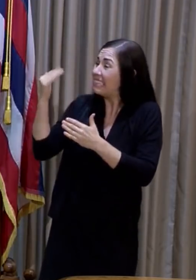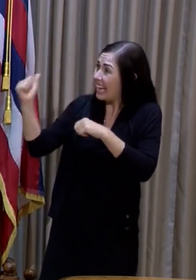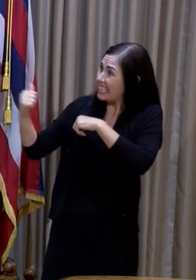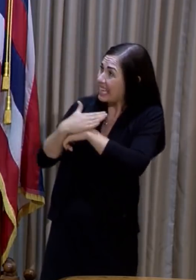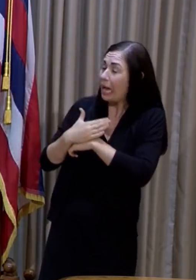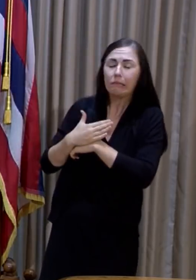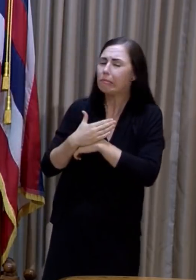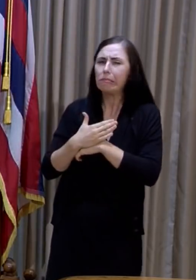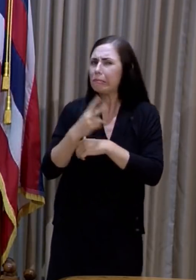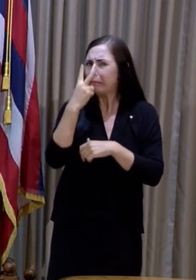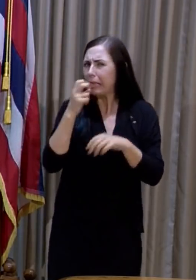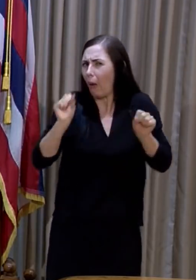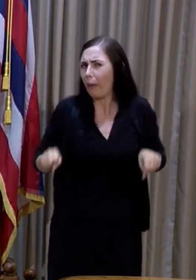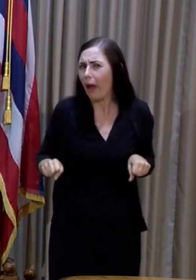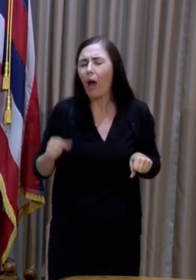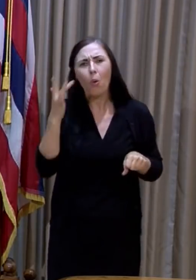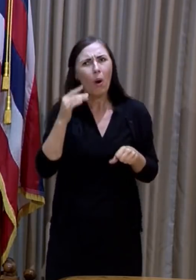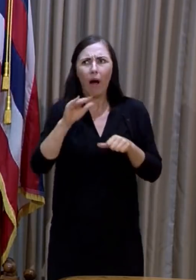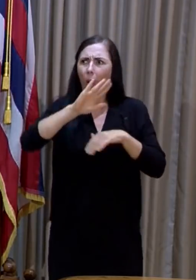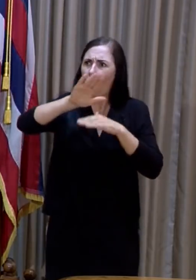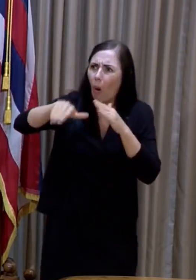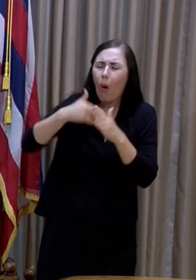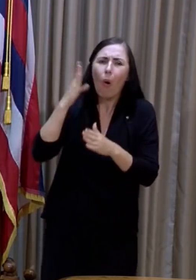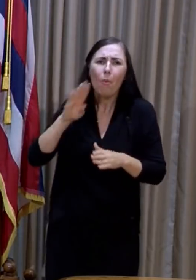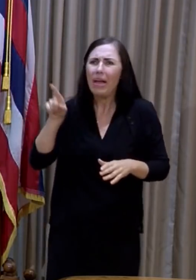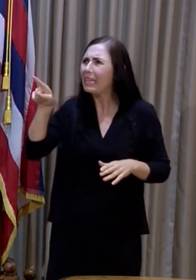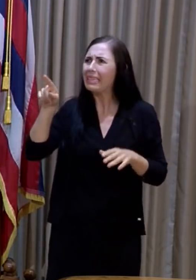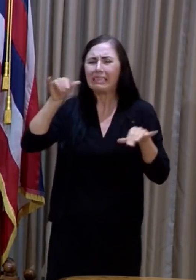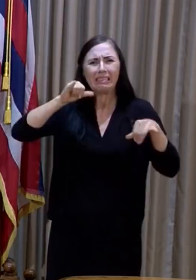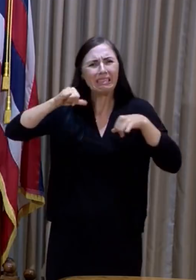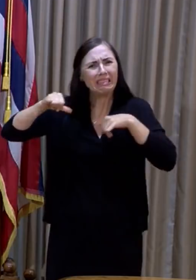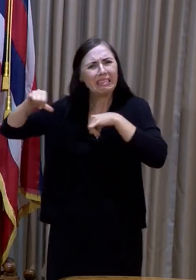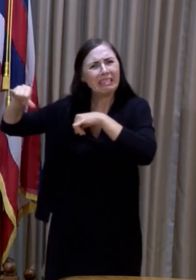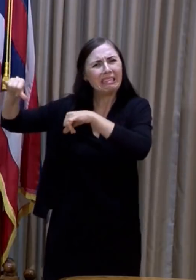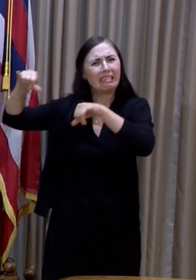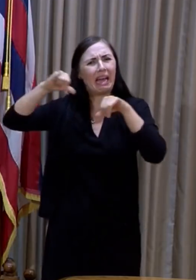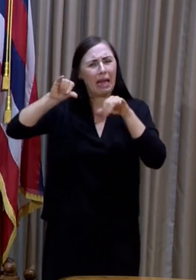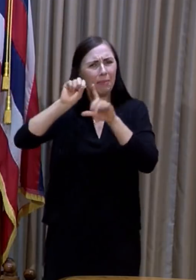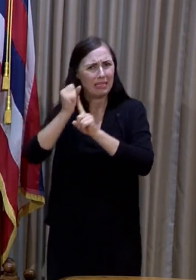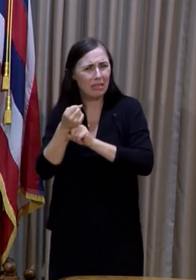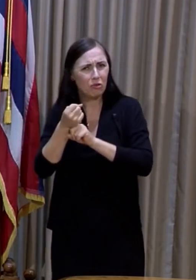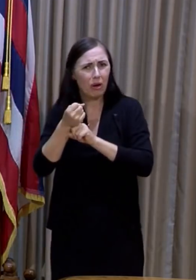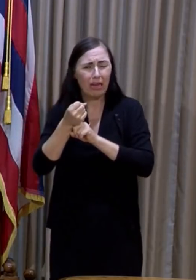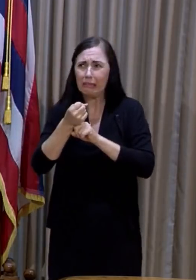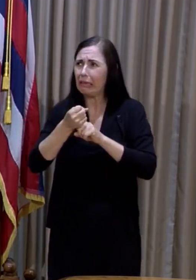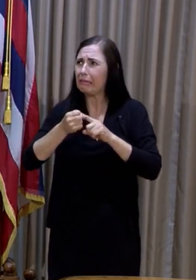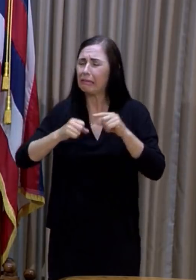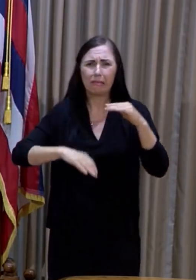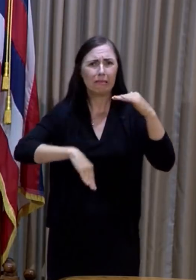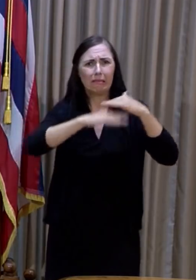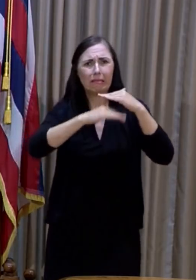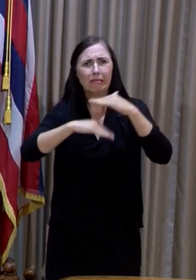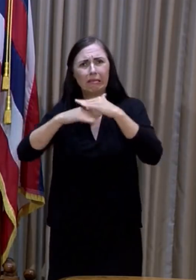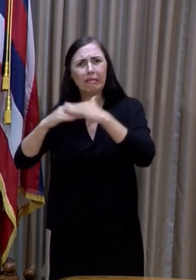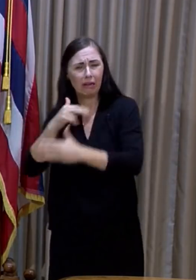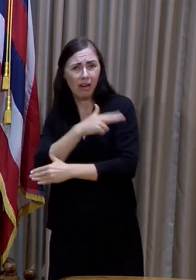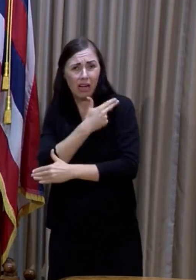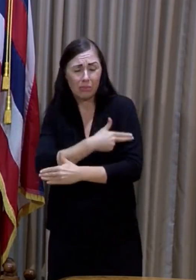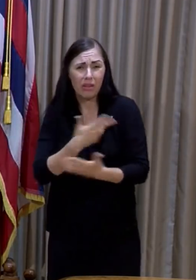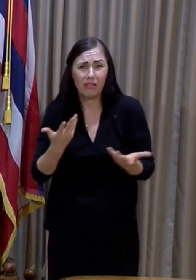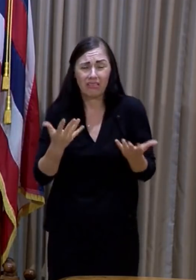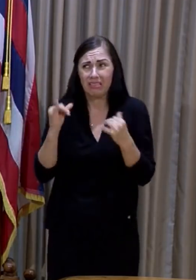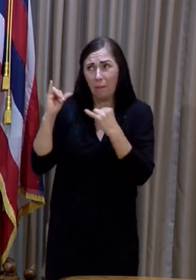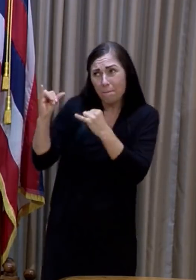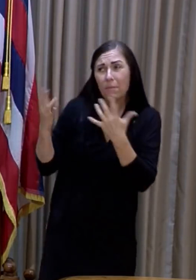because every state is facing a similar situation to what we're seeing right now.